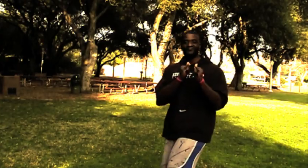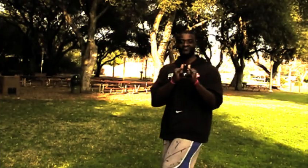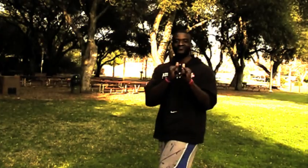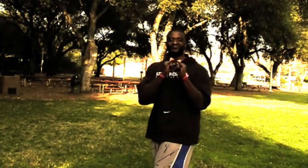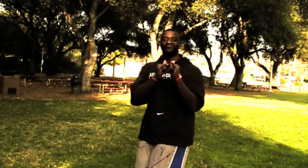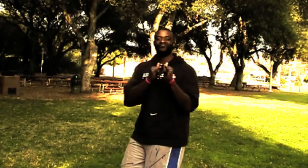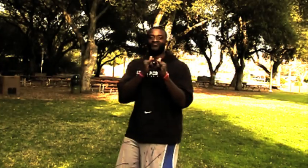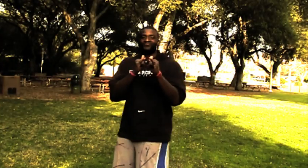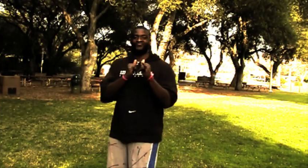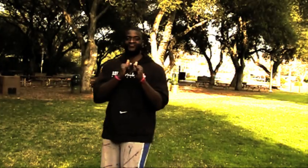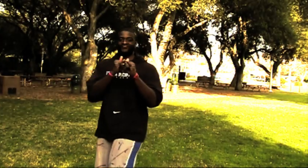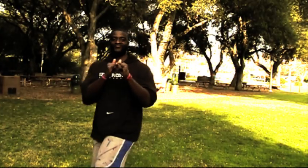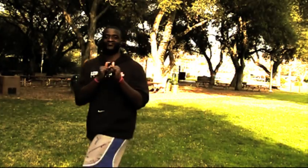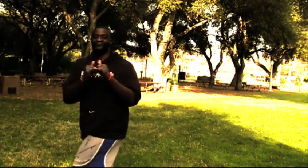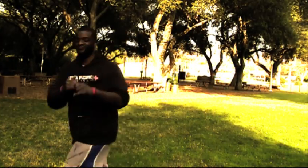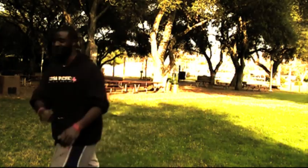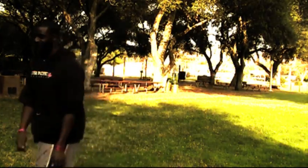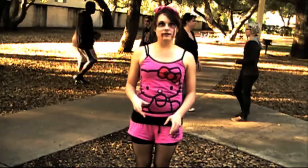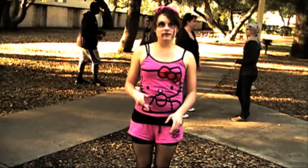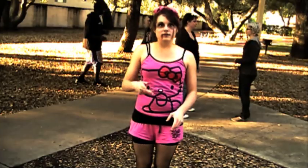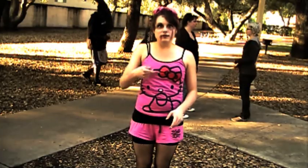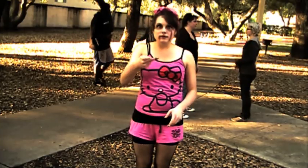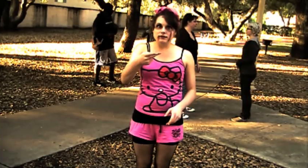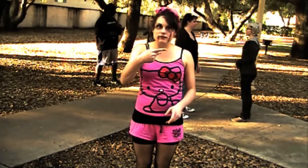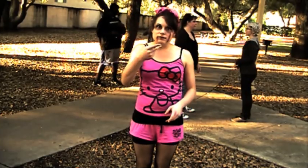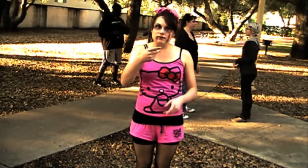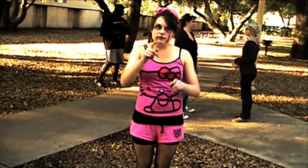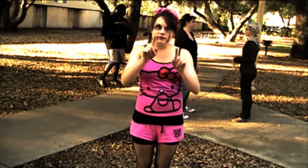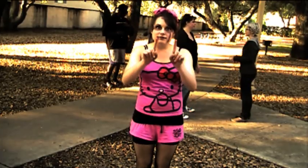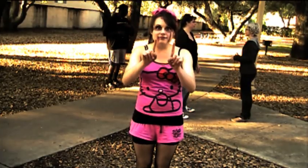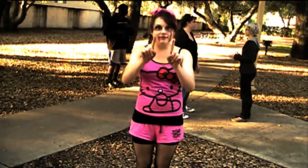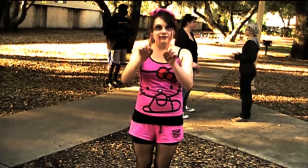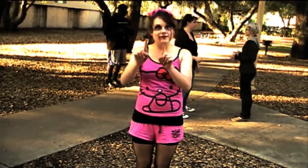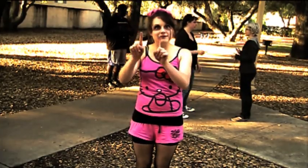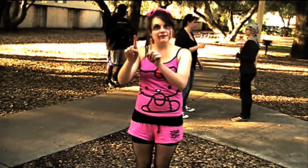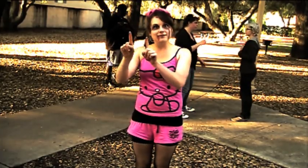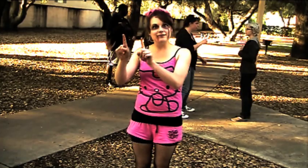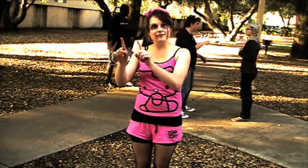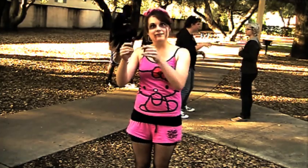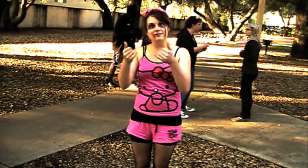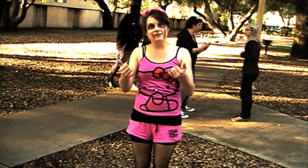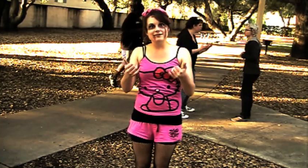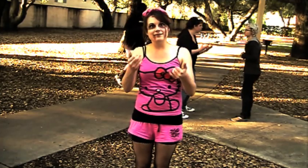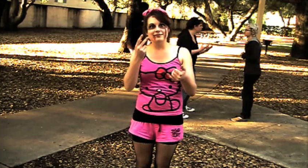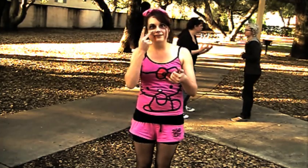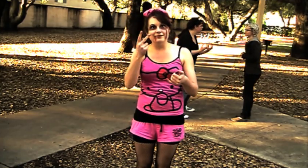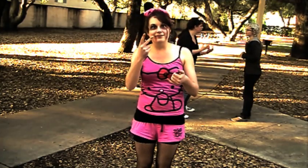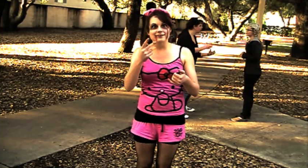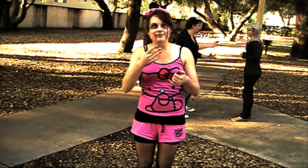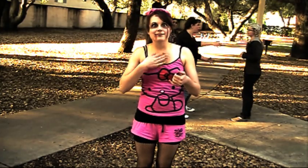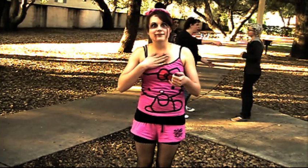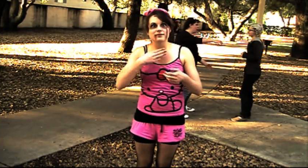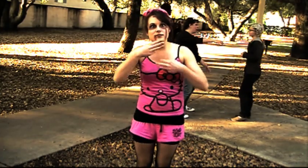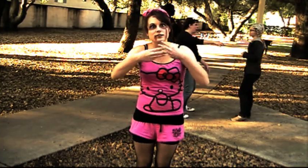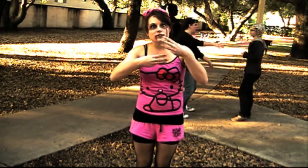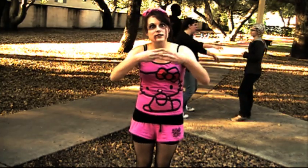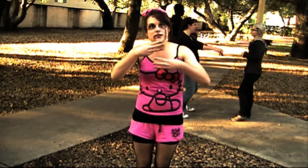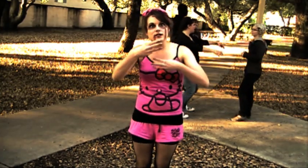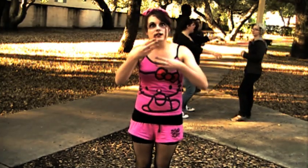these strangers like me Come with me, come to see my world Where